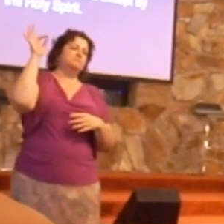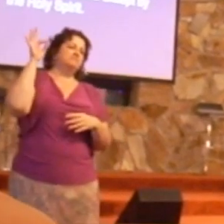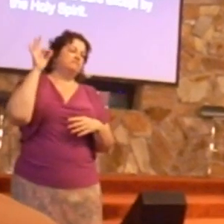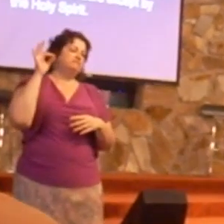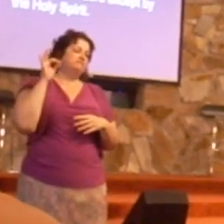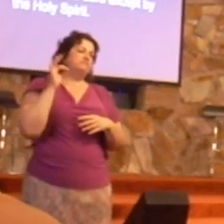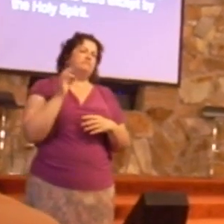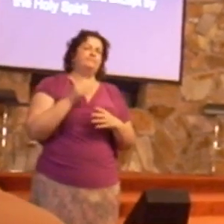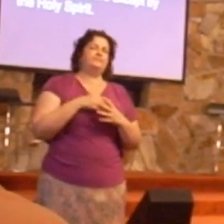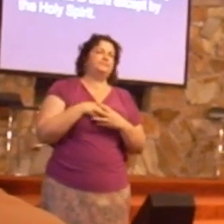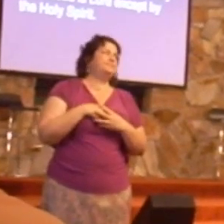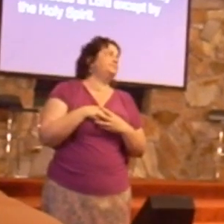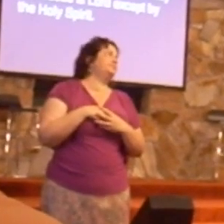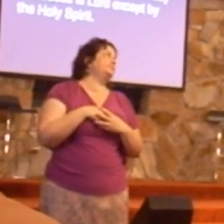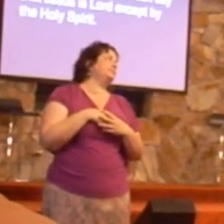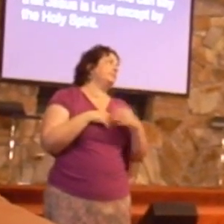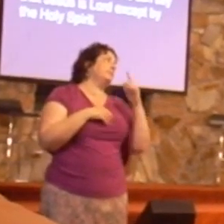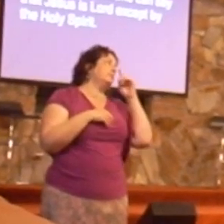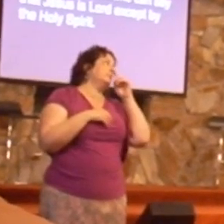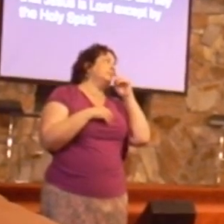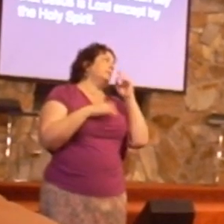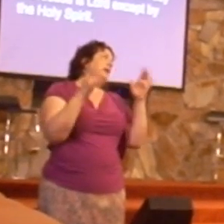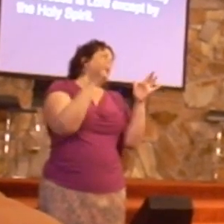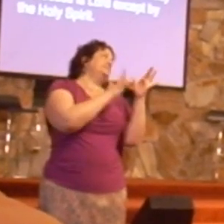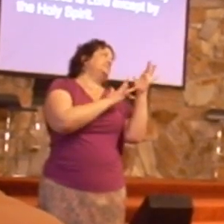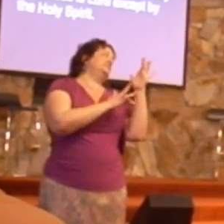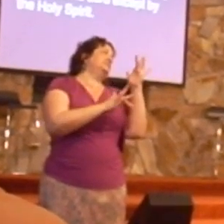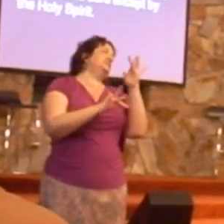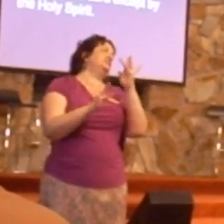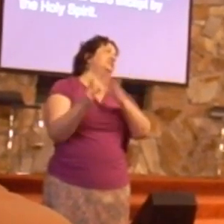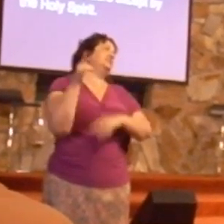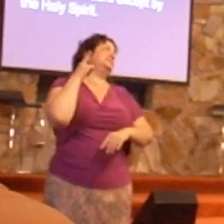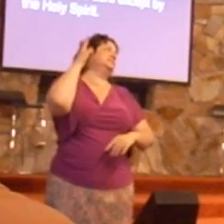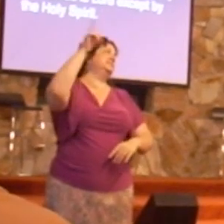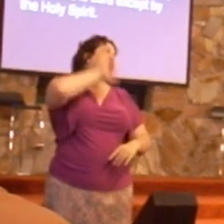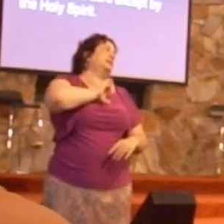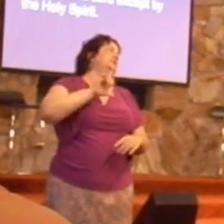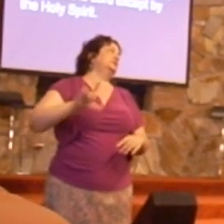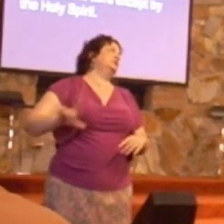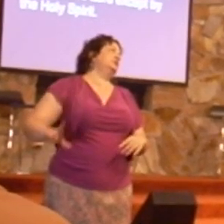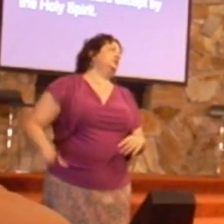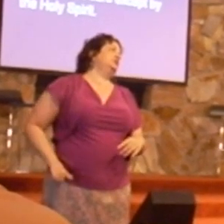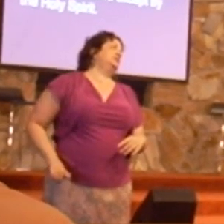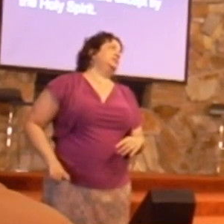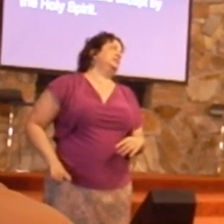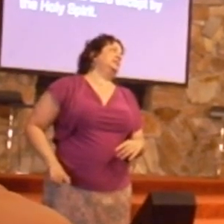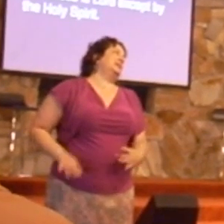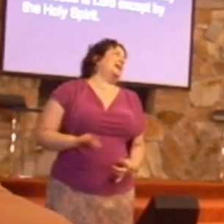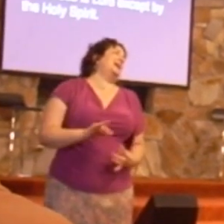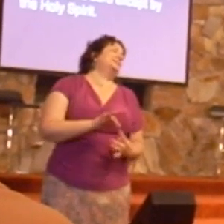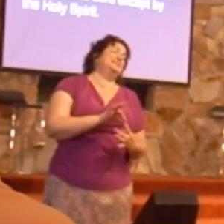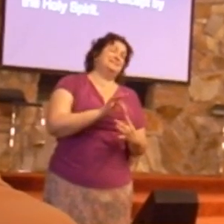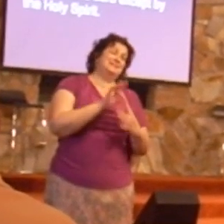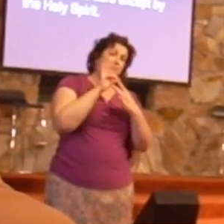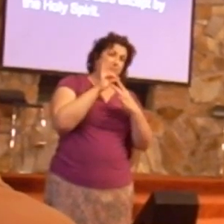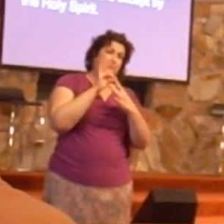curse, and no one can say that Jesus is Lord except by the Holy Spirit.